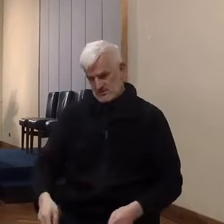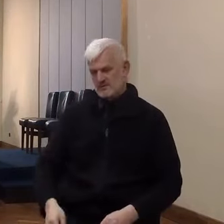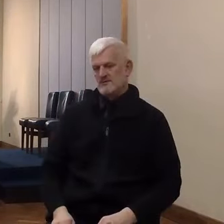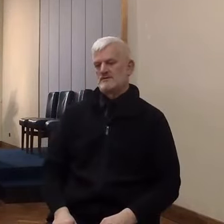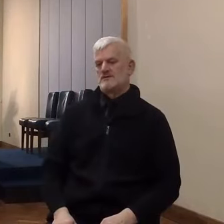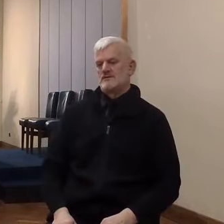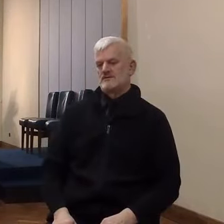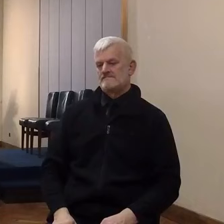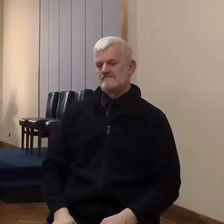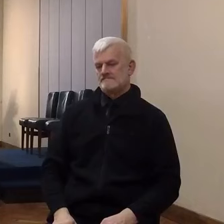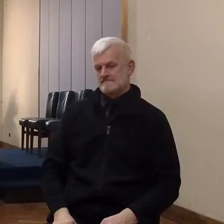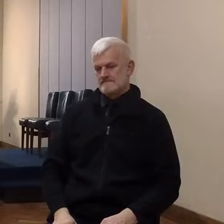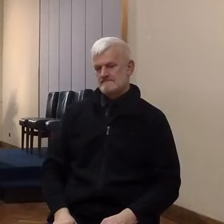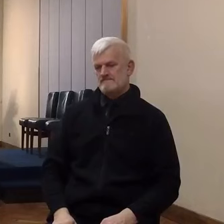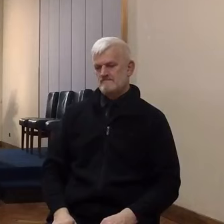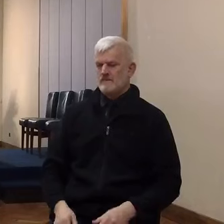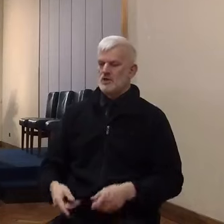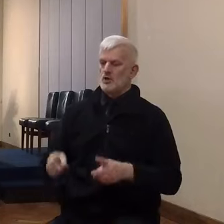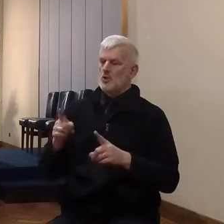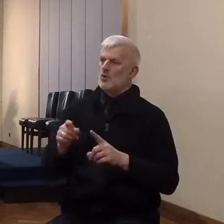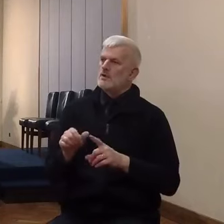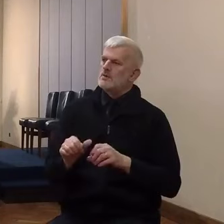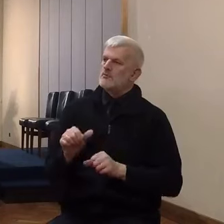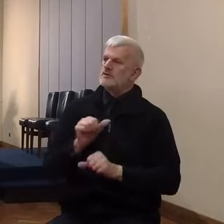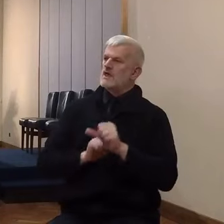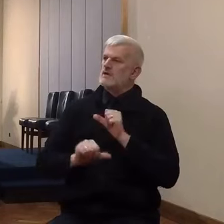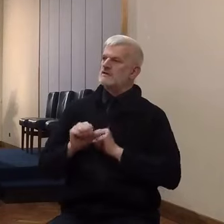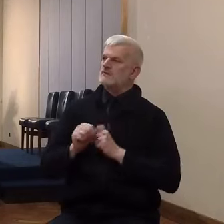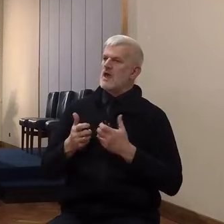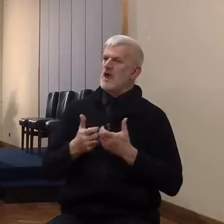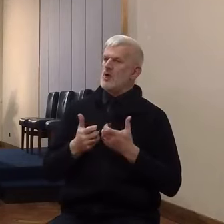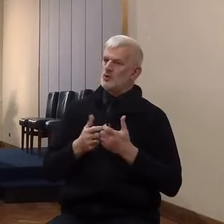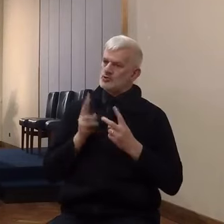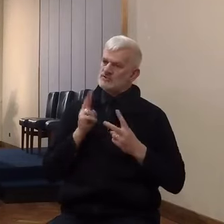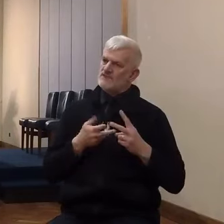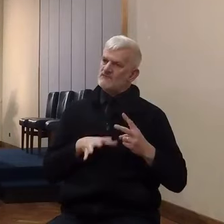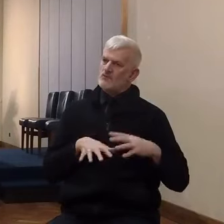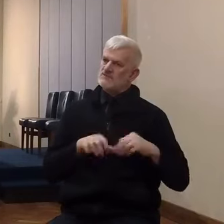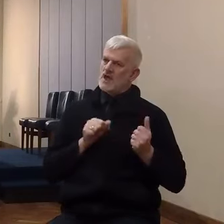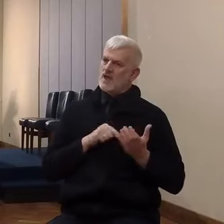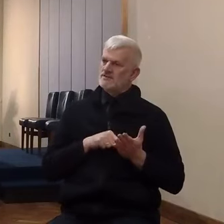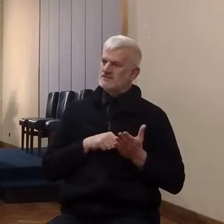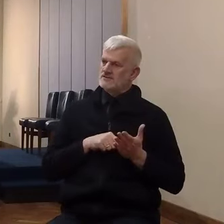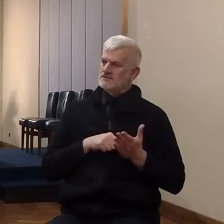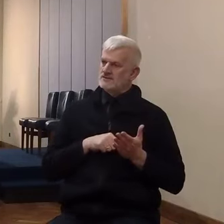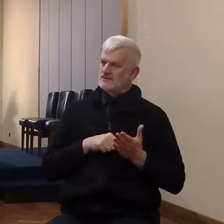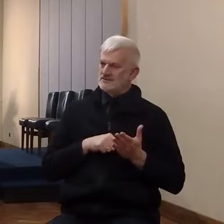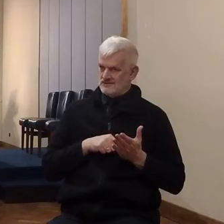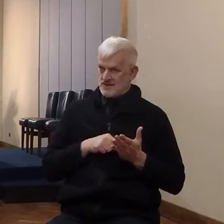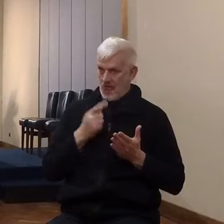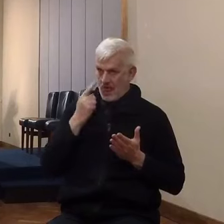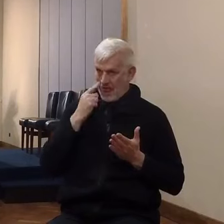in a remarkable way from the very beginning. When you read verse 2, this is alarming.